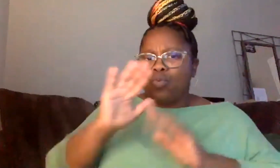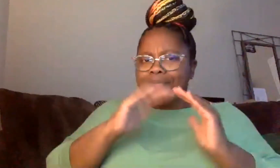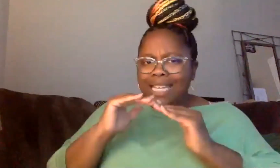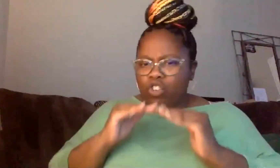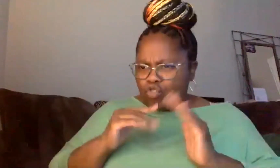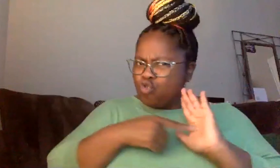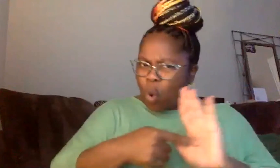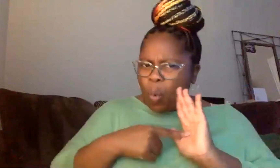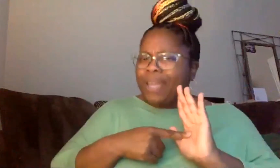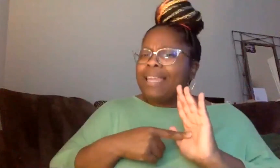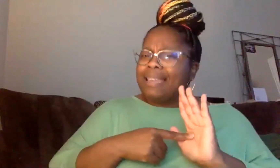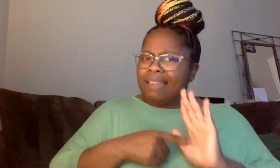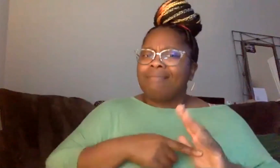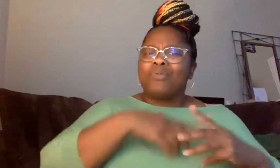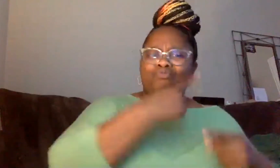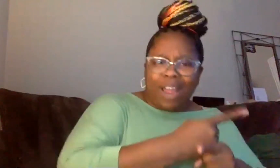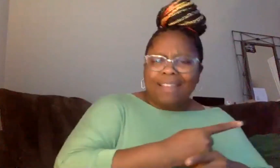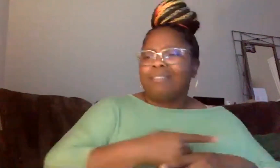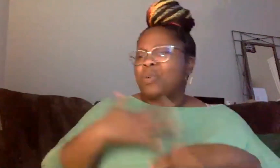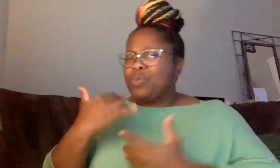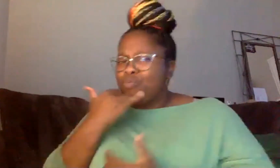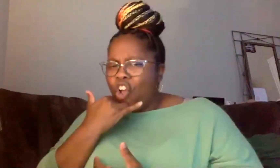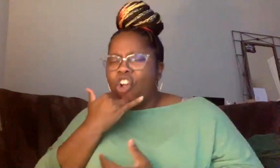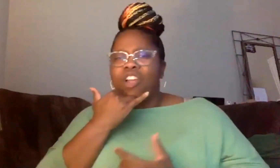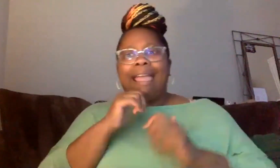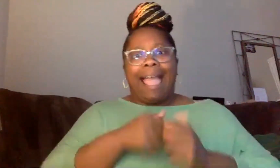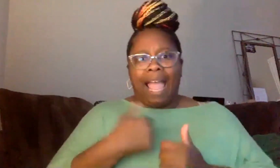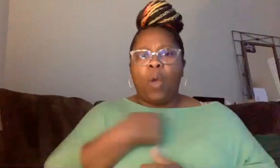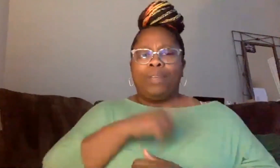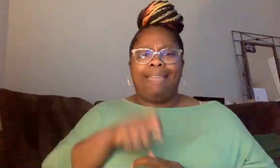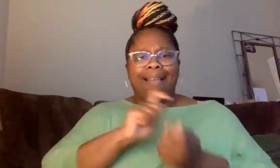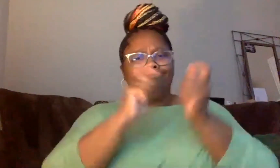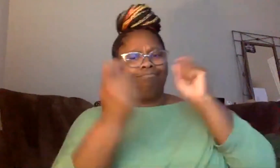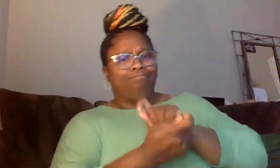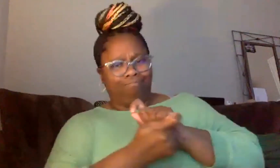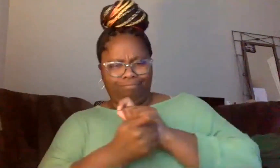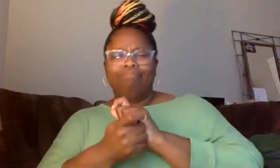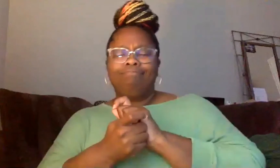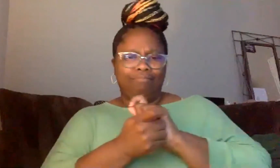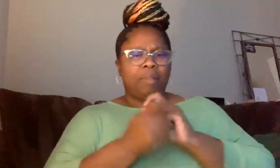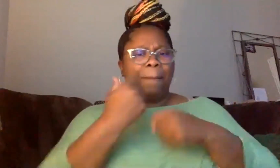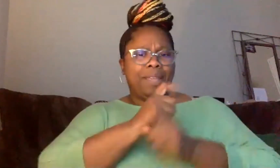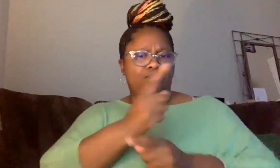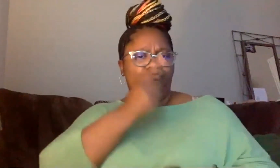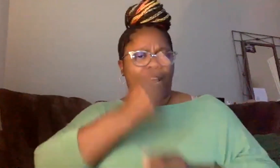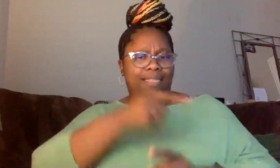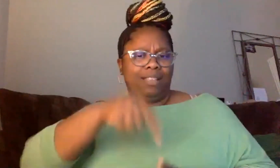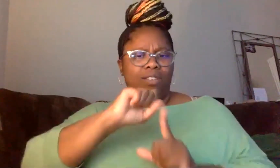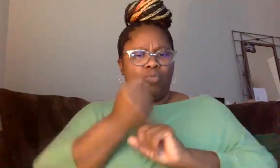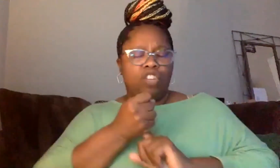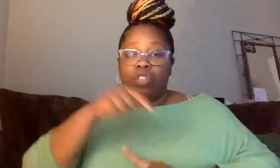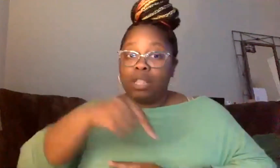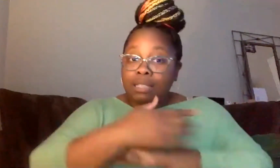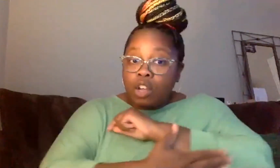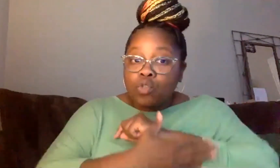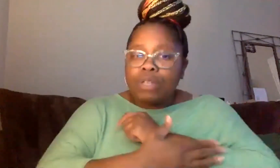you know, the rights and wrongs and what we can do to ratify the situation. As a country now, it's time that we have to